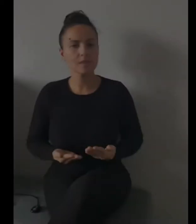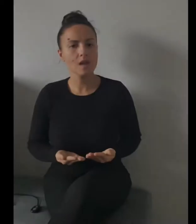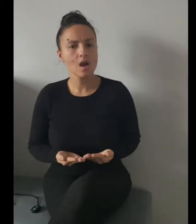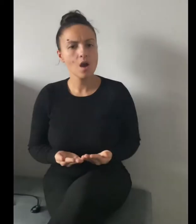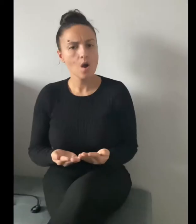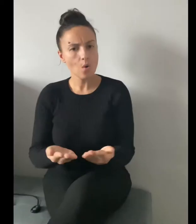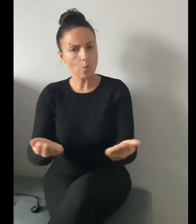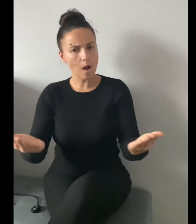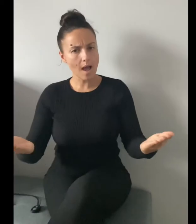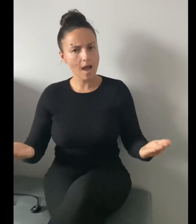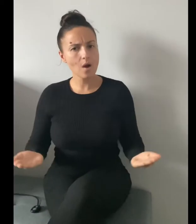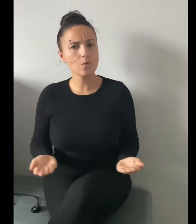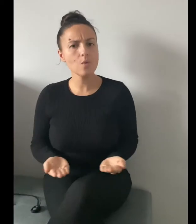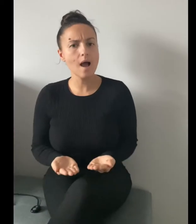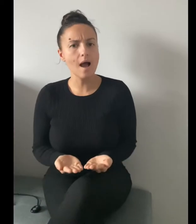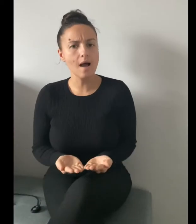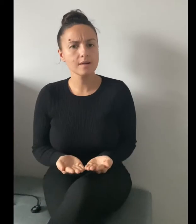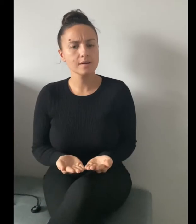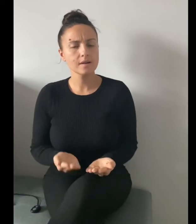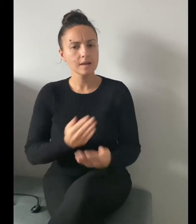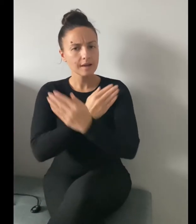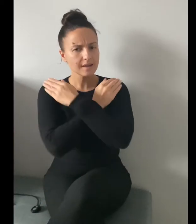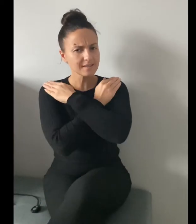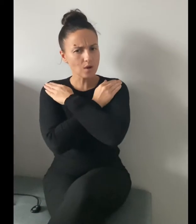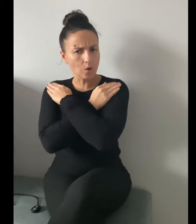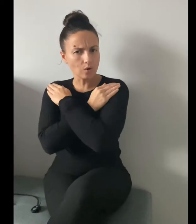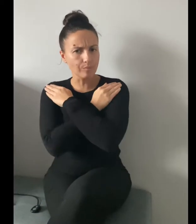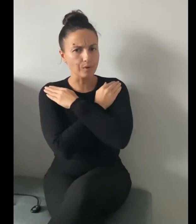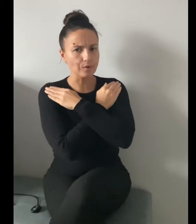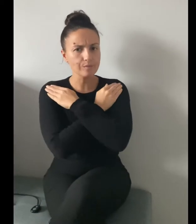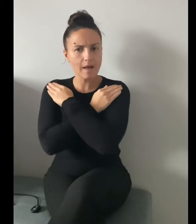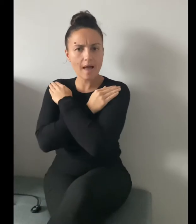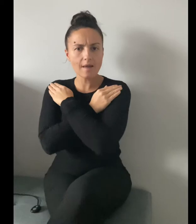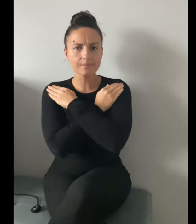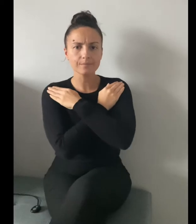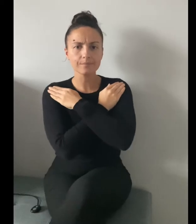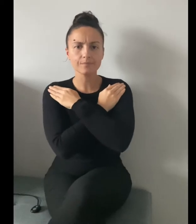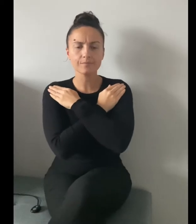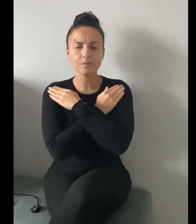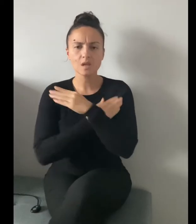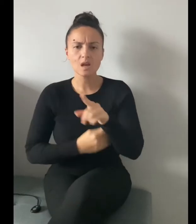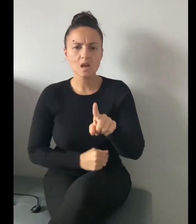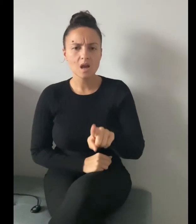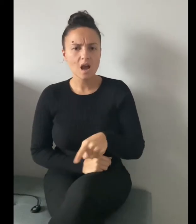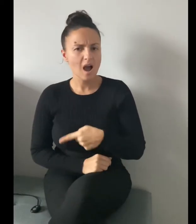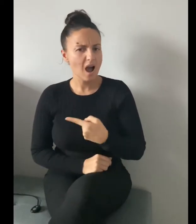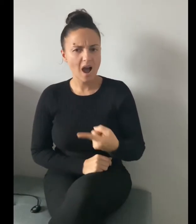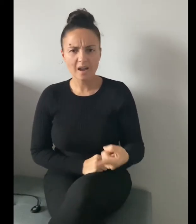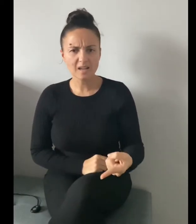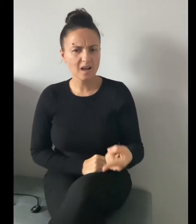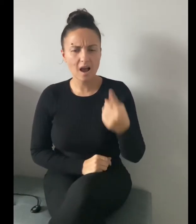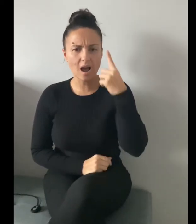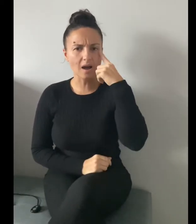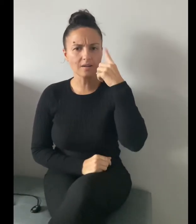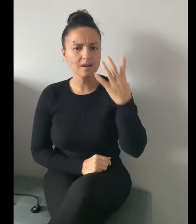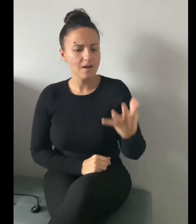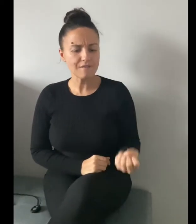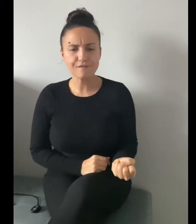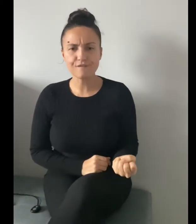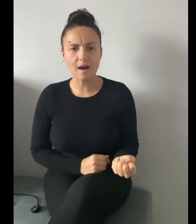Where oh where is Huggle-Buggle Bear? I can't find